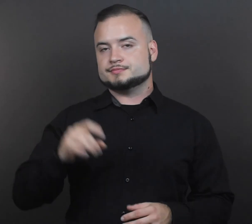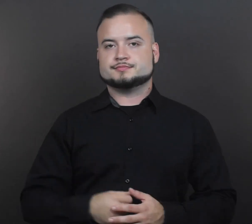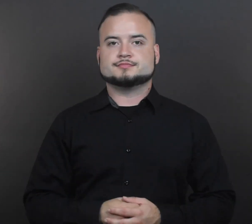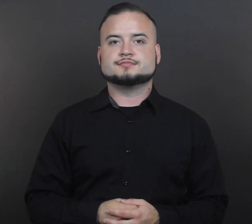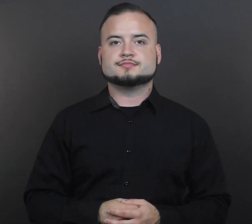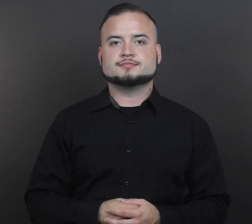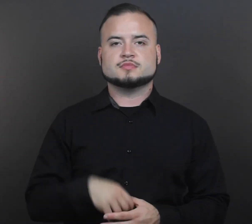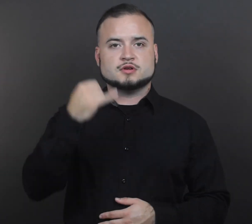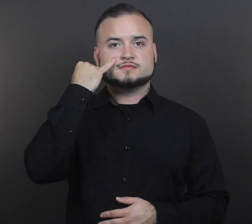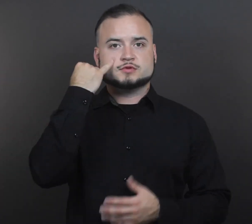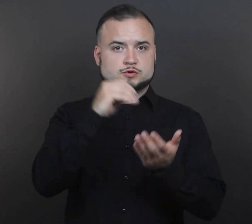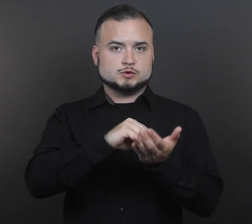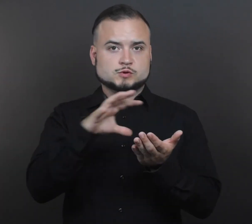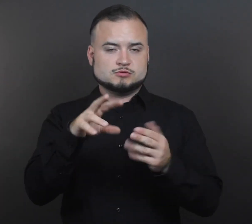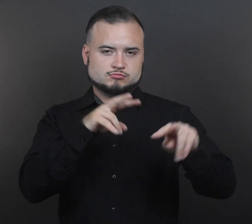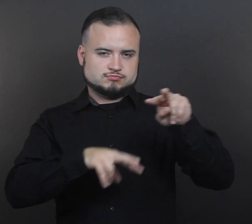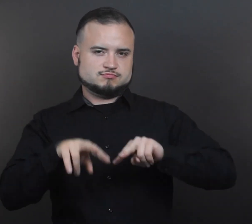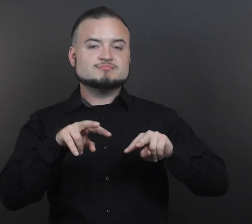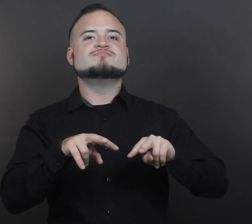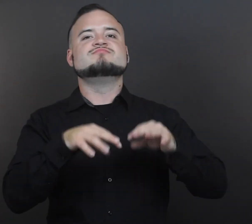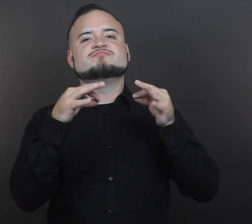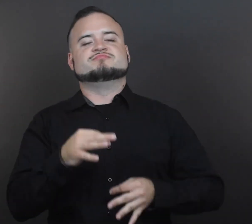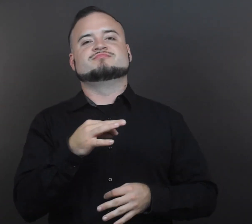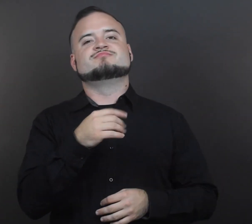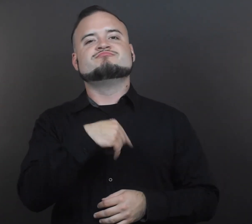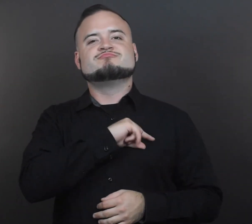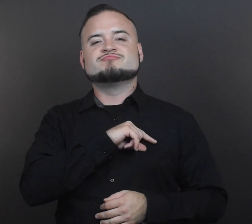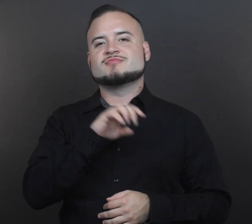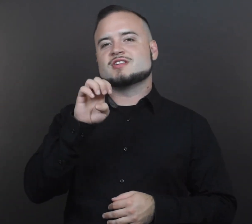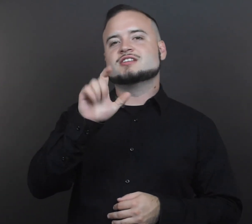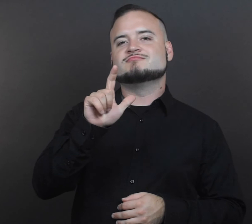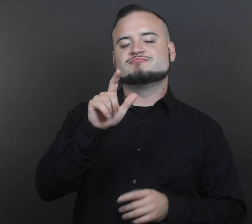If the student is eligible for EL status, what happens next?